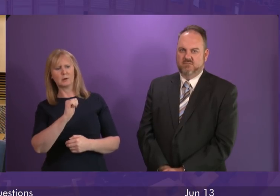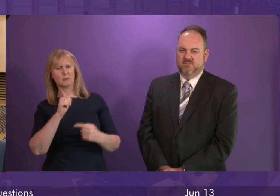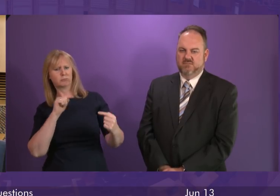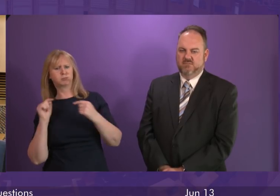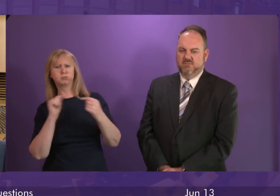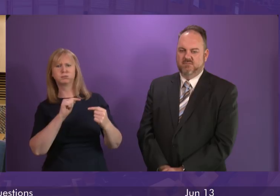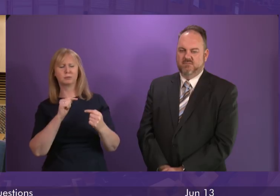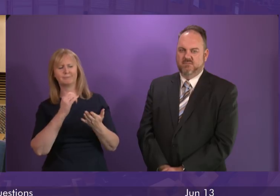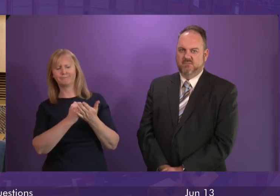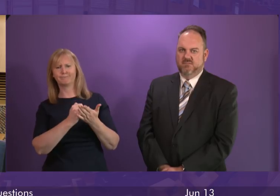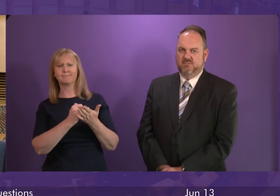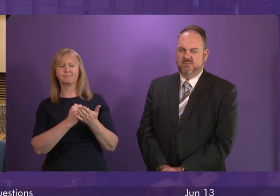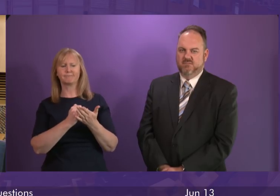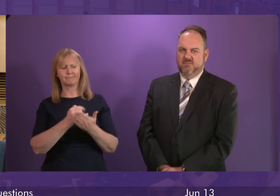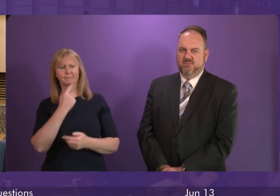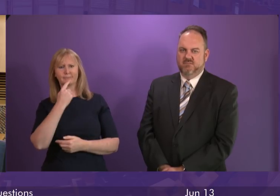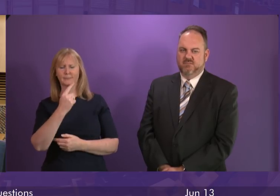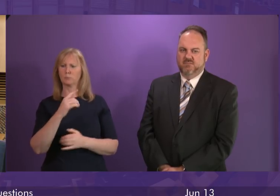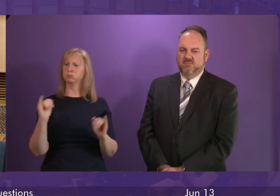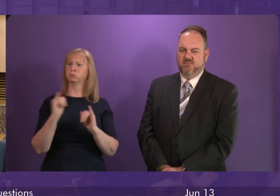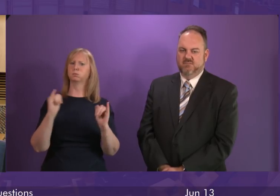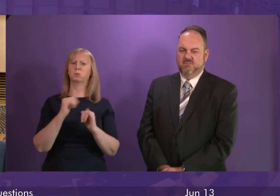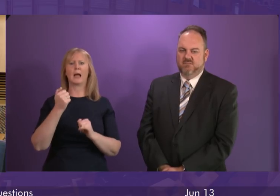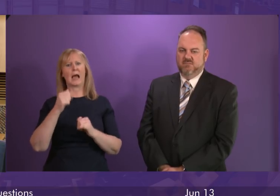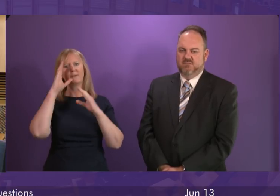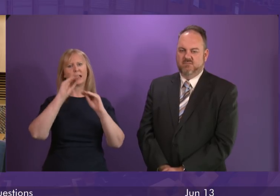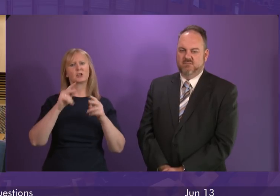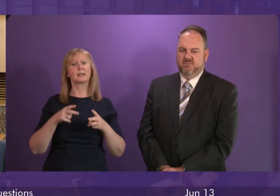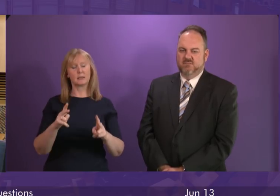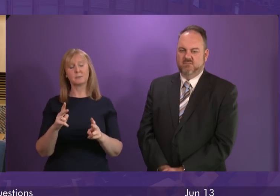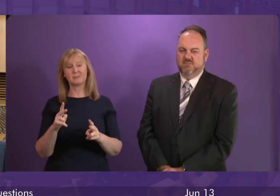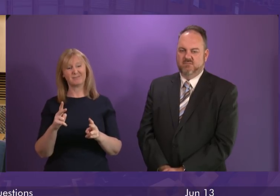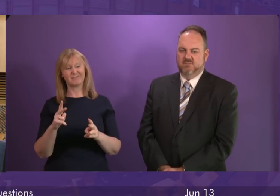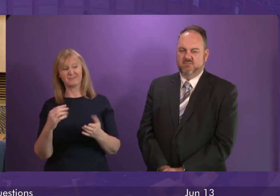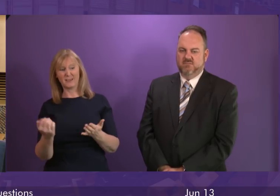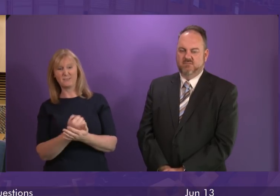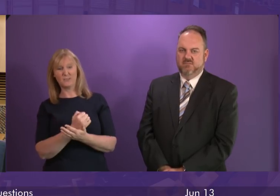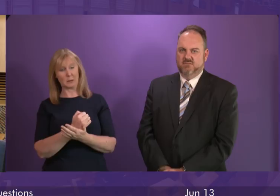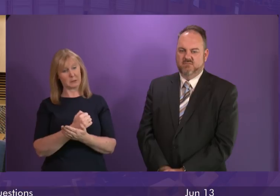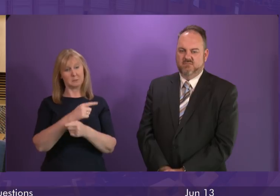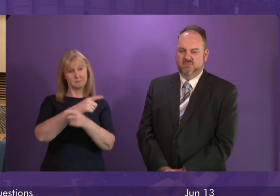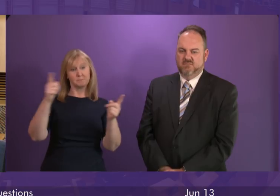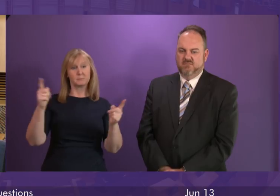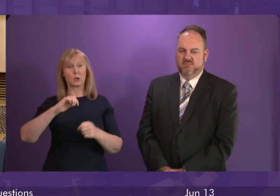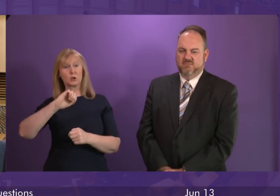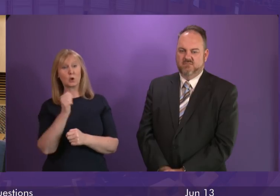to tell people that there's something terribly wrong in our education system. Unfortunately, the pupils of Scotland are proving her wrong by doing better